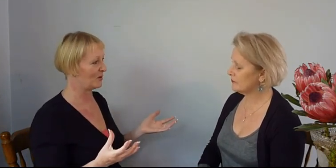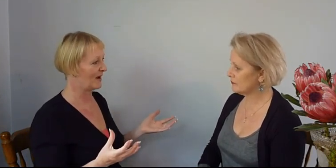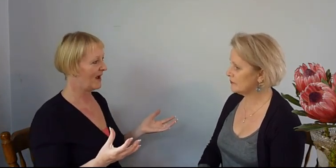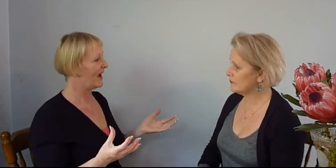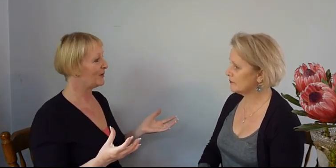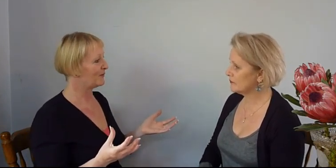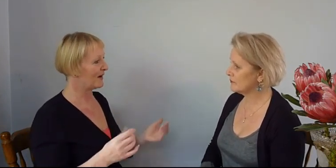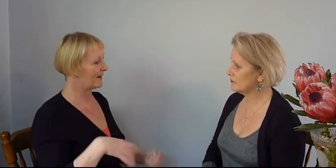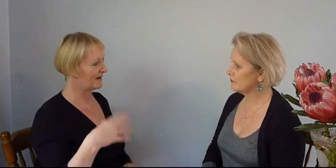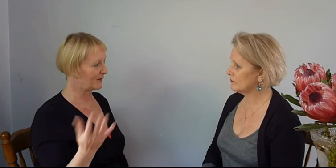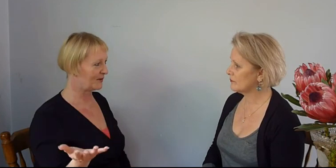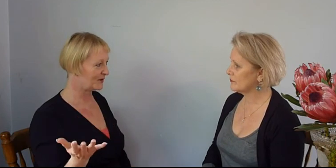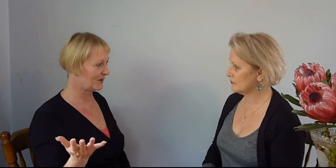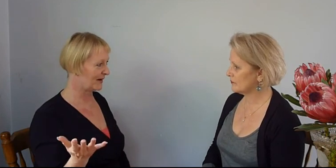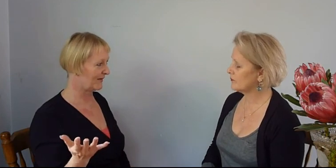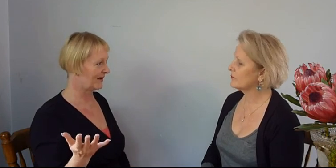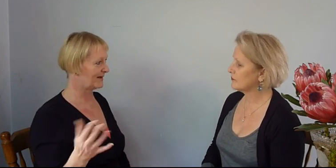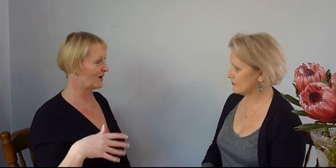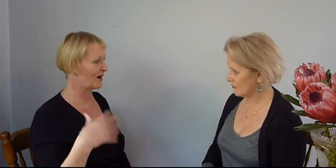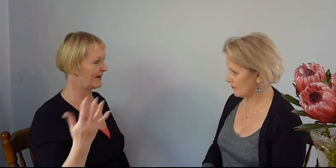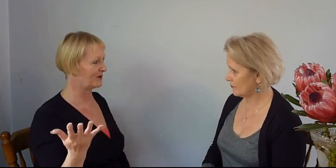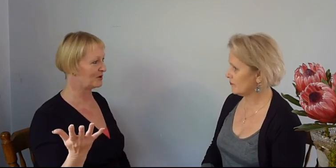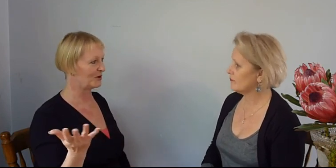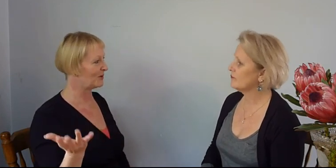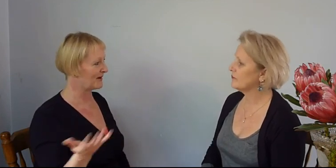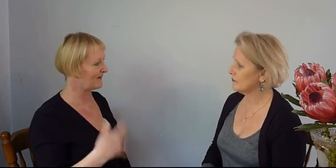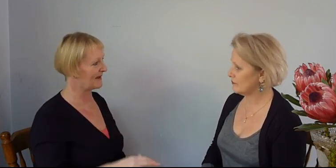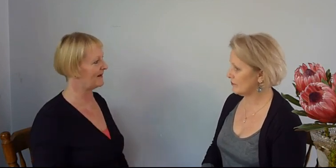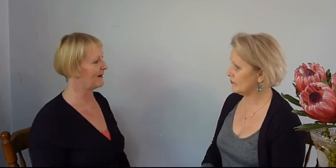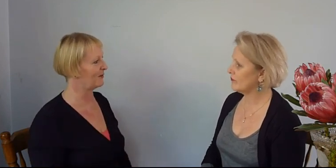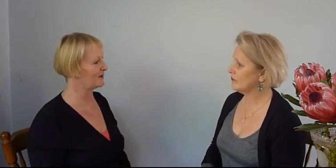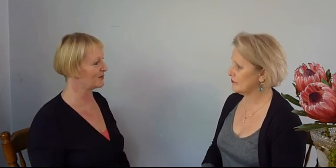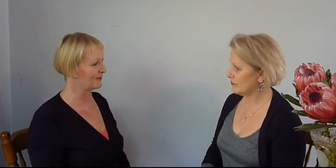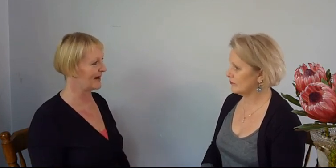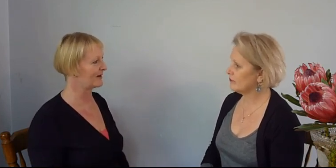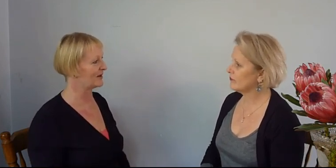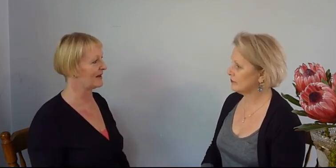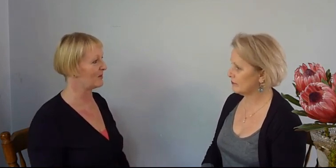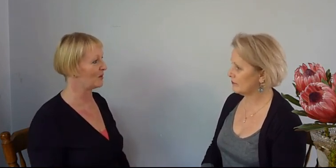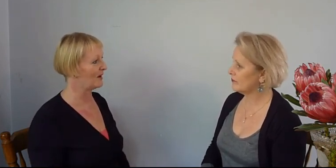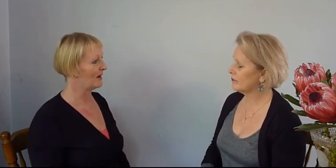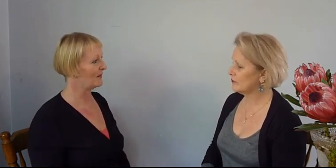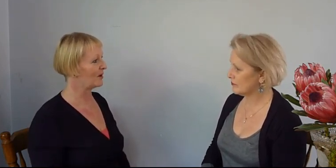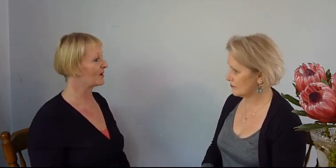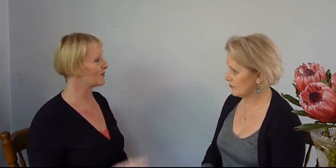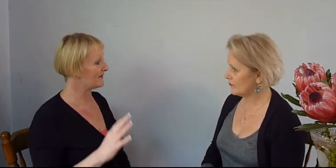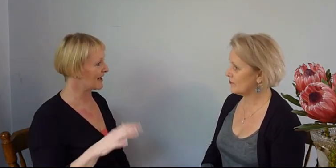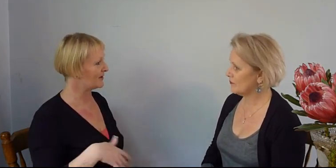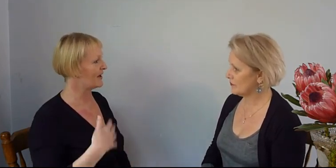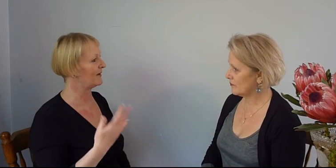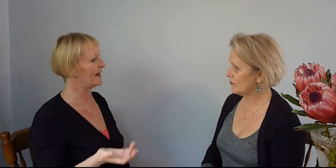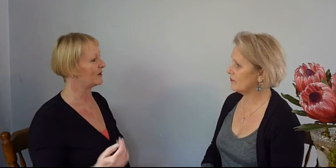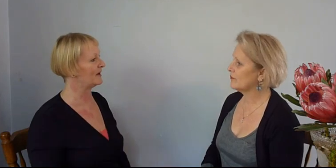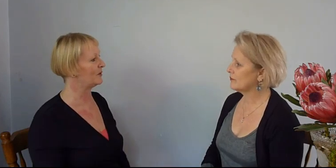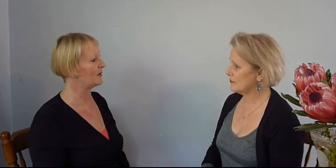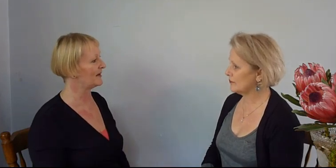and you'll find that in the future whenever there's a height issue you won't have that original reaction anymore because we've changed that reaction in your body.